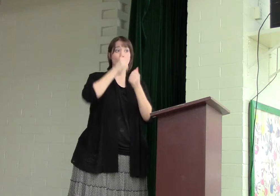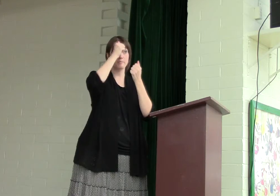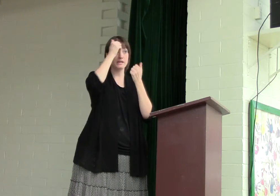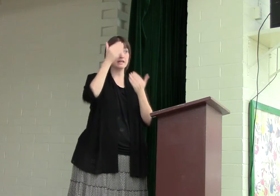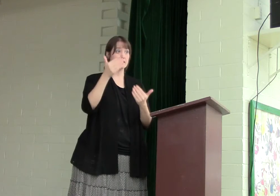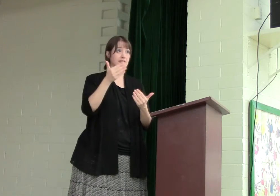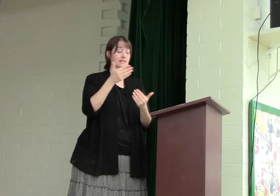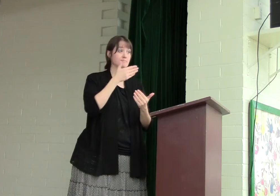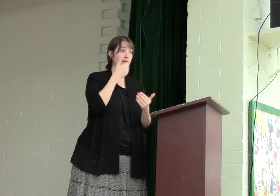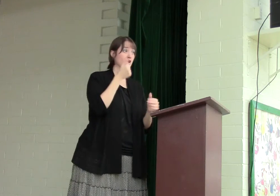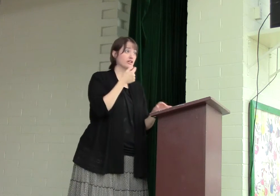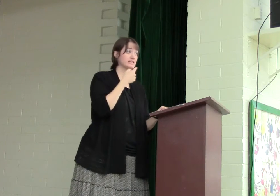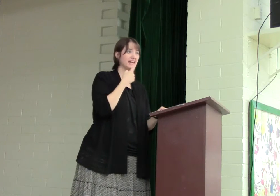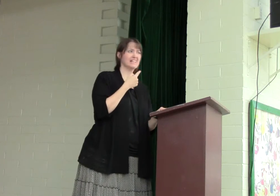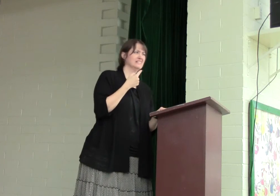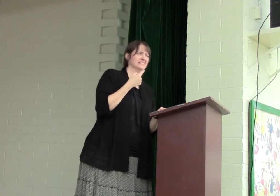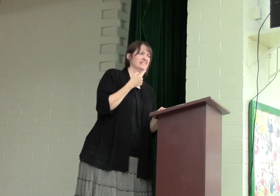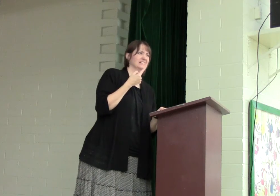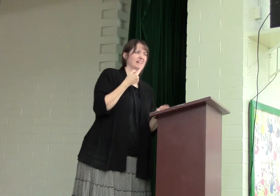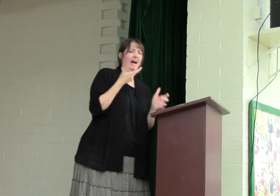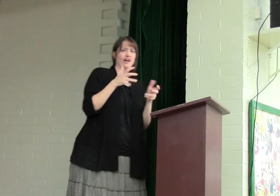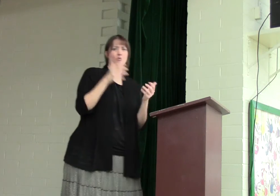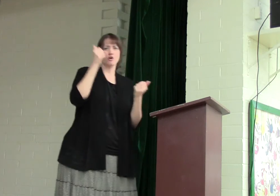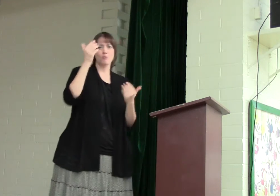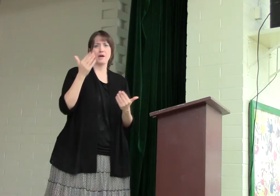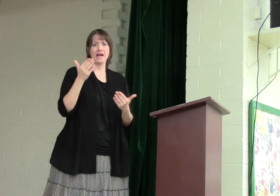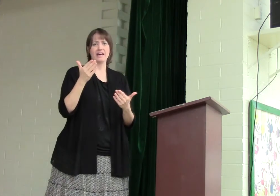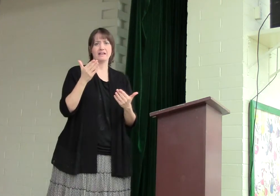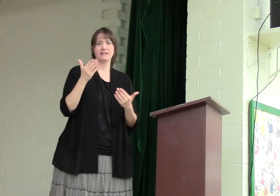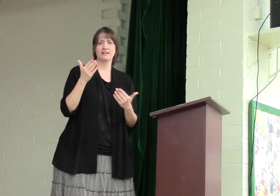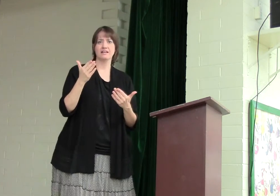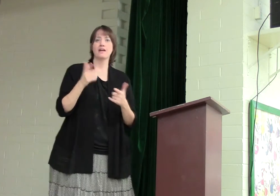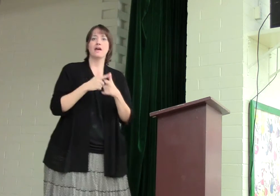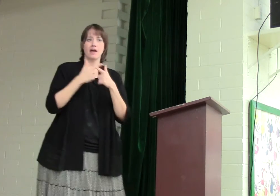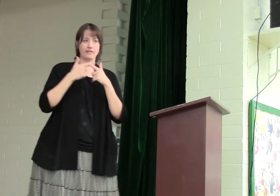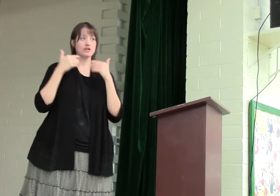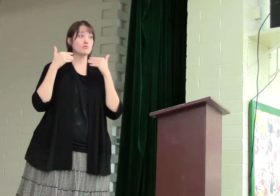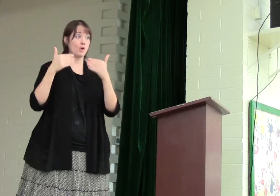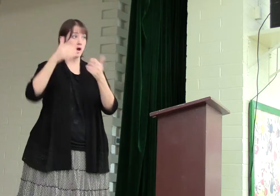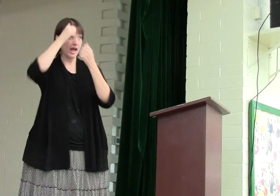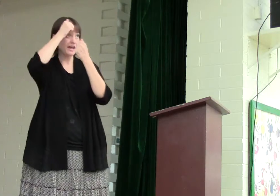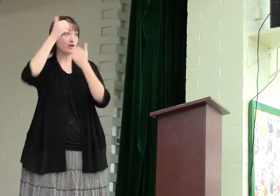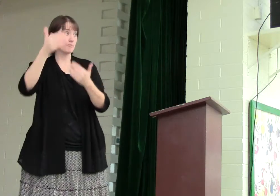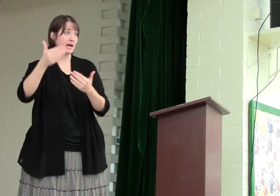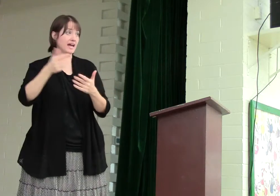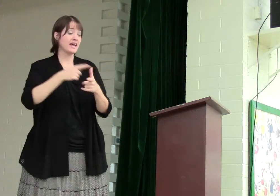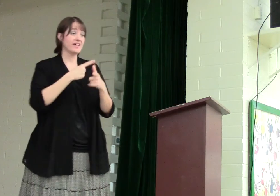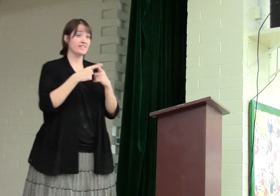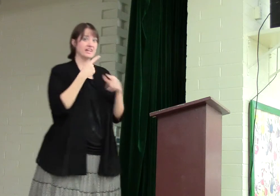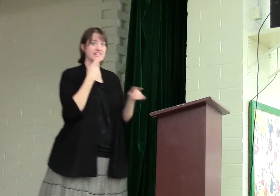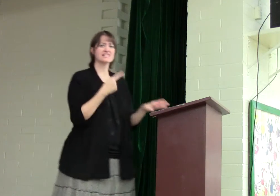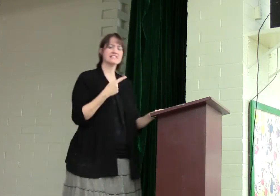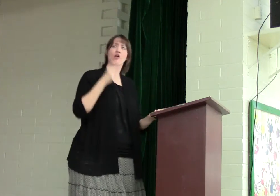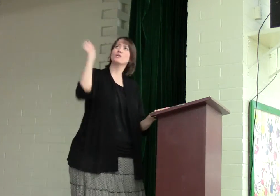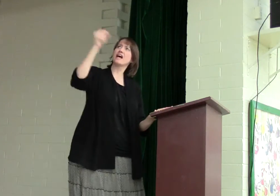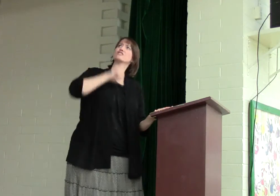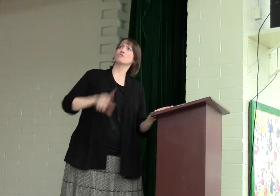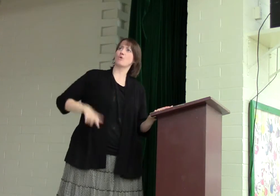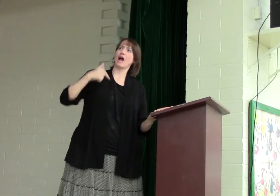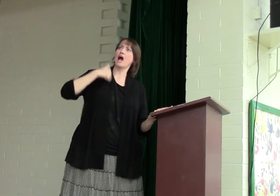obedience. It's better to say, I don't want to obey. And then you go ahead and obey. Than it is to say, oh, yes, Lord, I